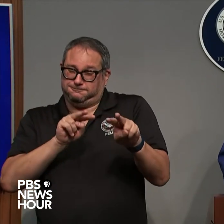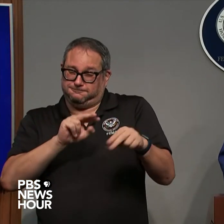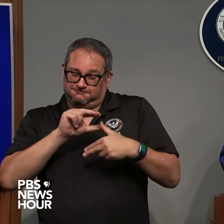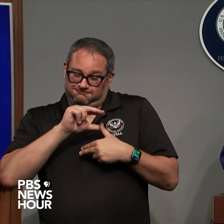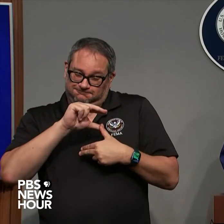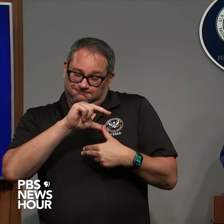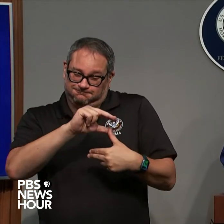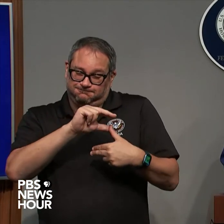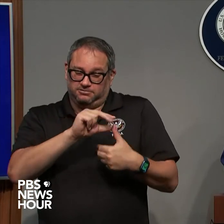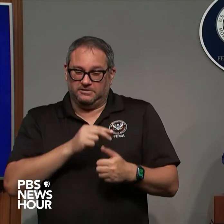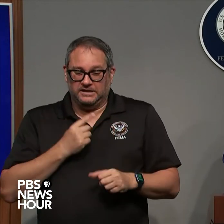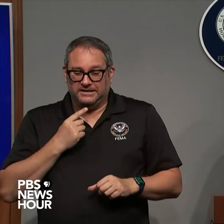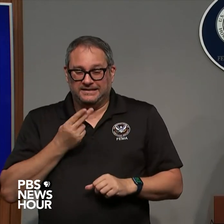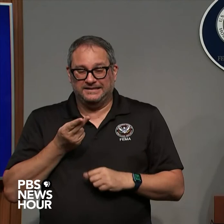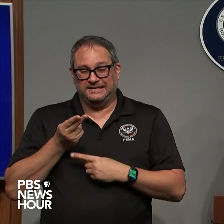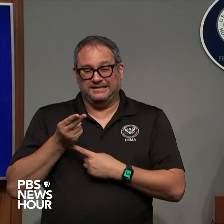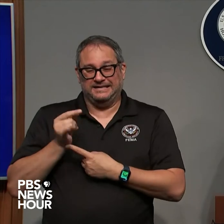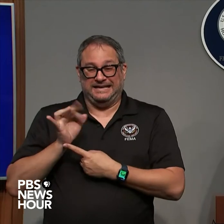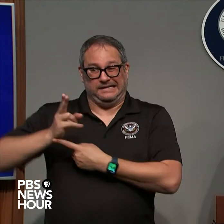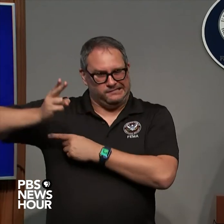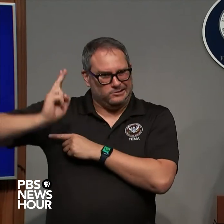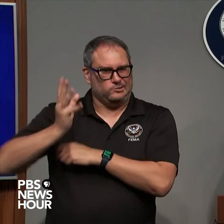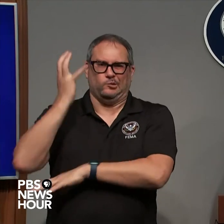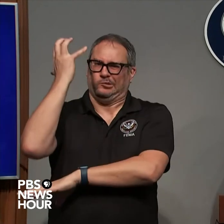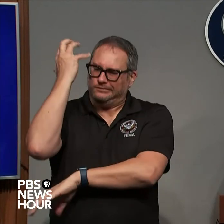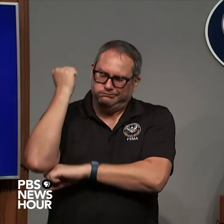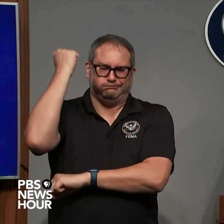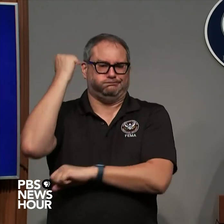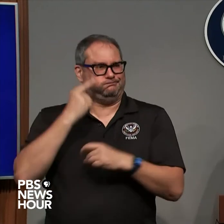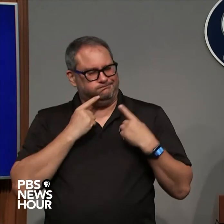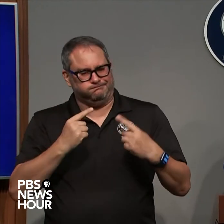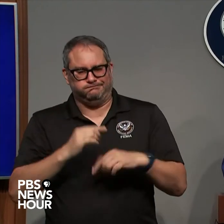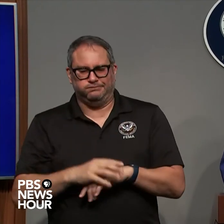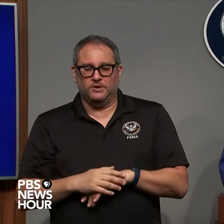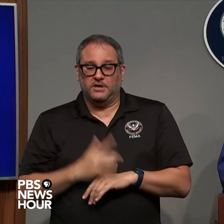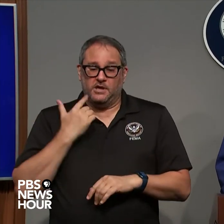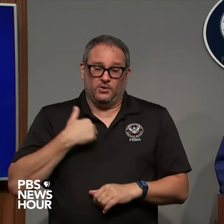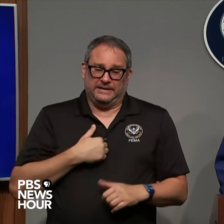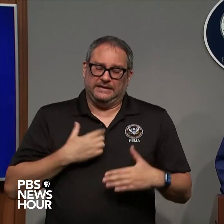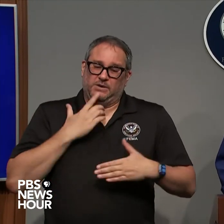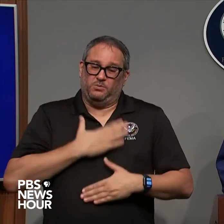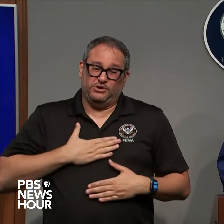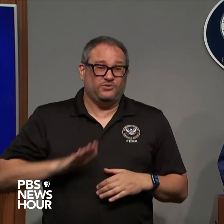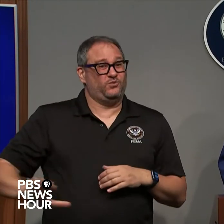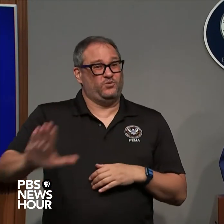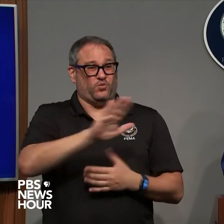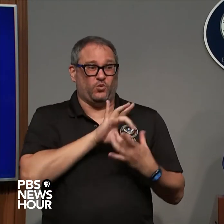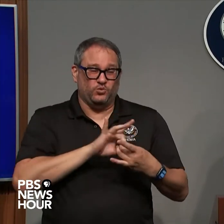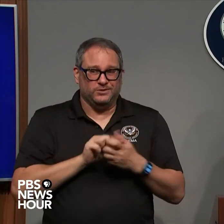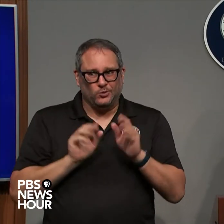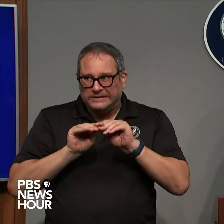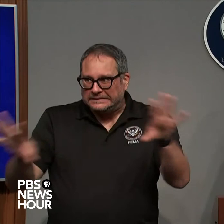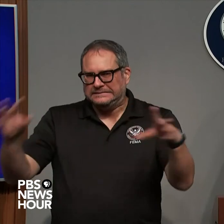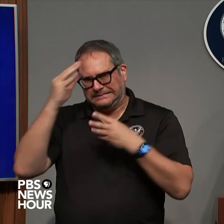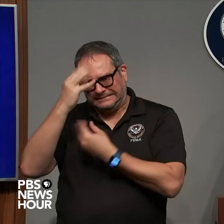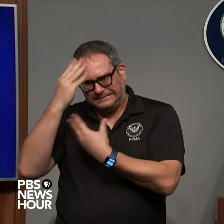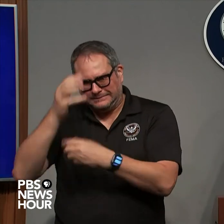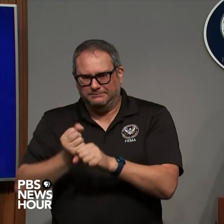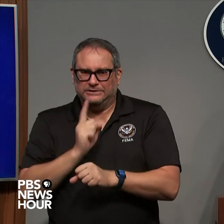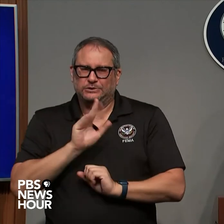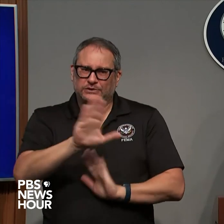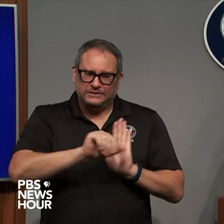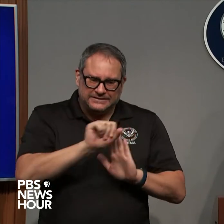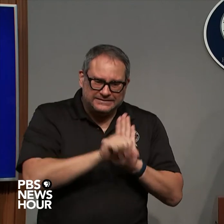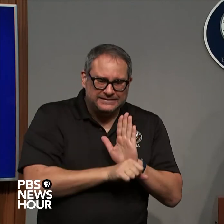storm as we look at this so I just appreciate the relationship and the coordination with FEMA and also the state the county